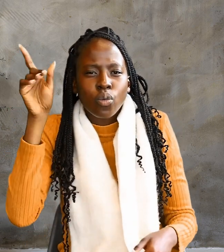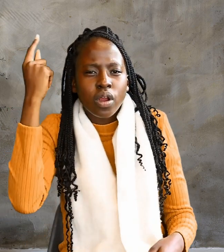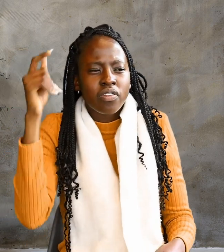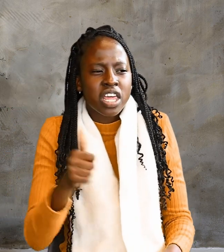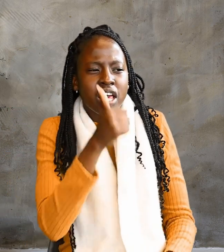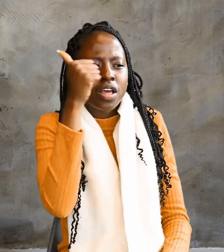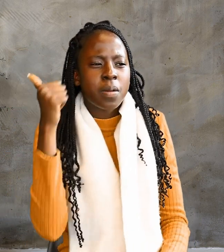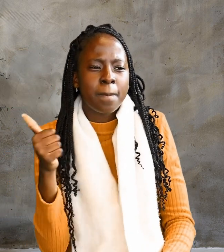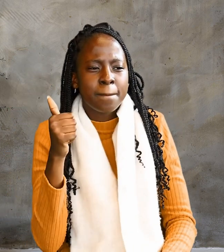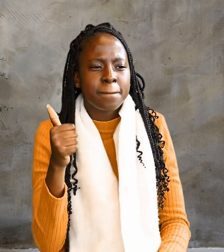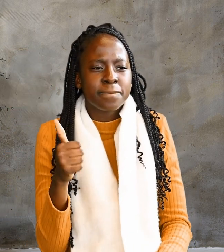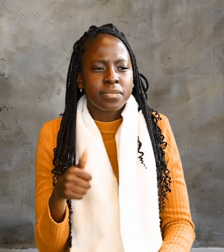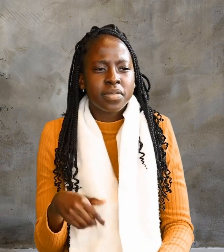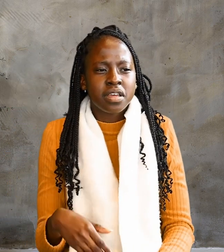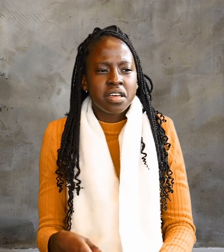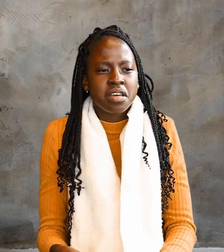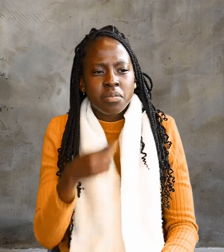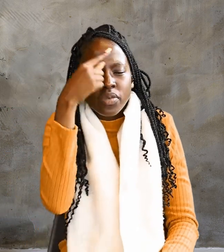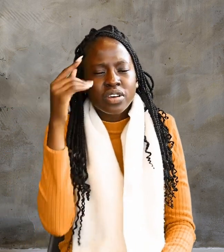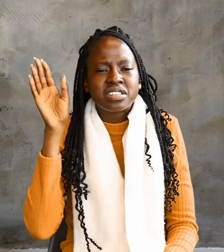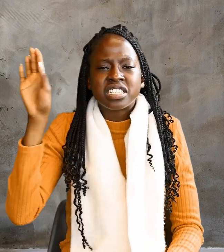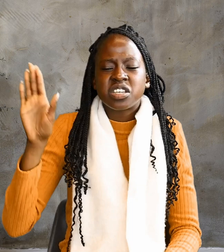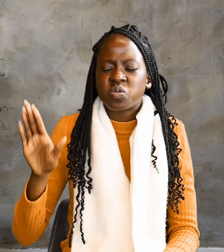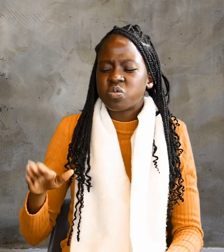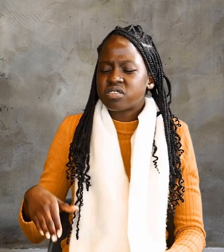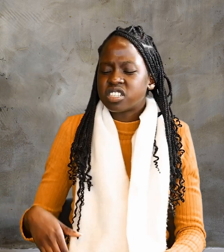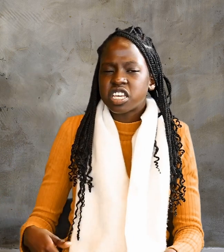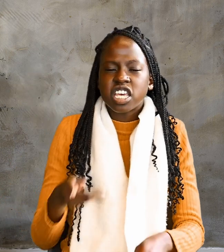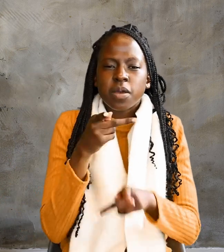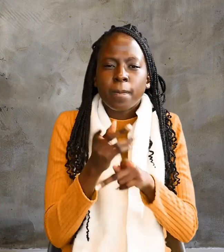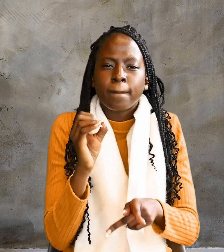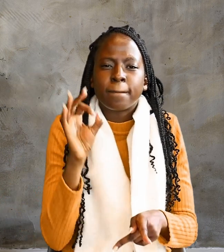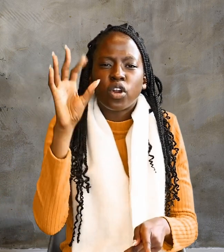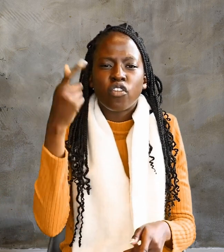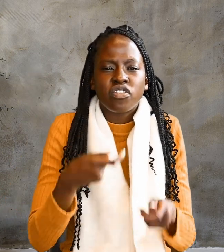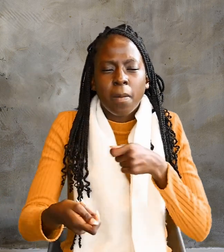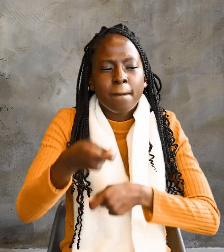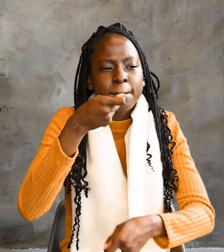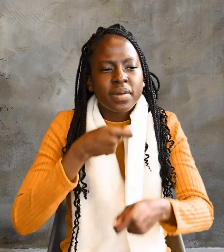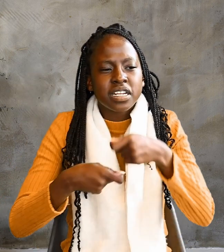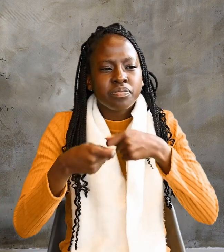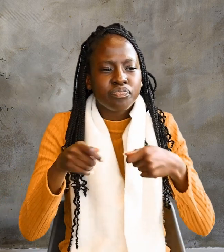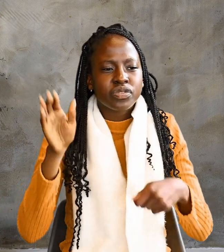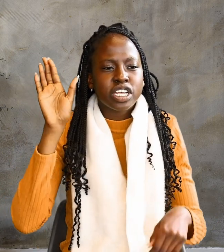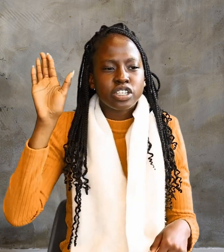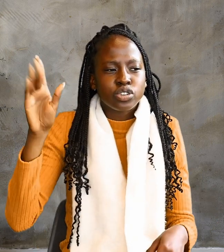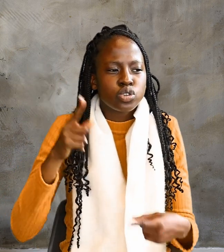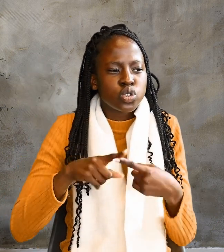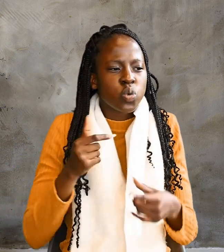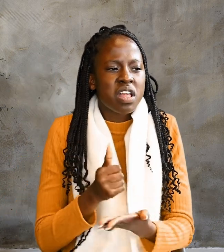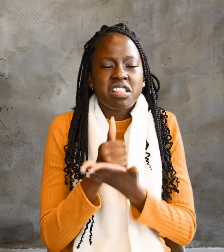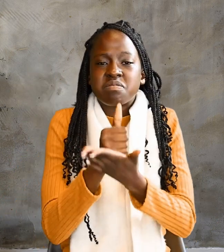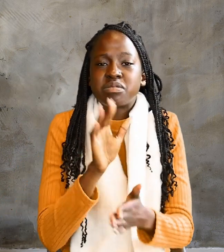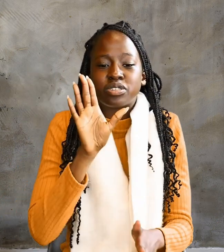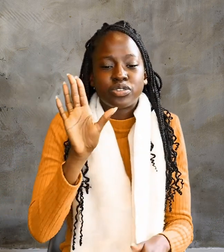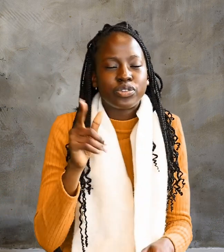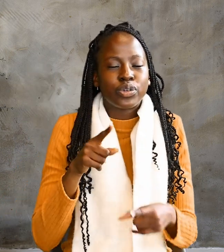of the money bag, he used to help himself to what was put into it. Leave her